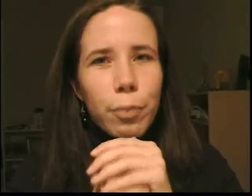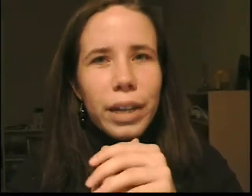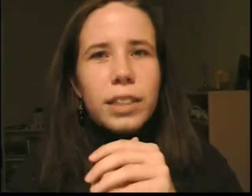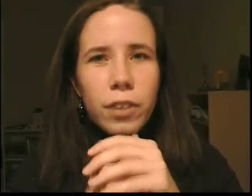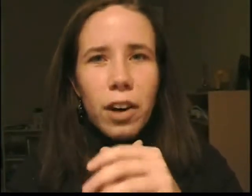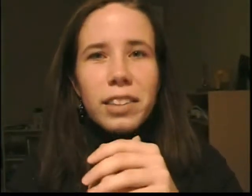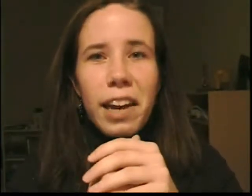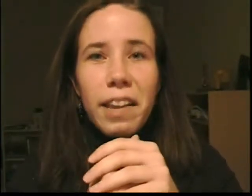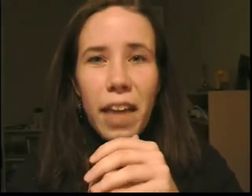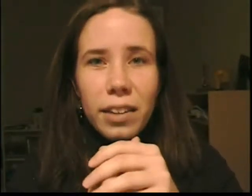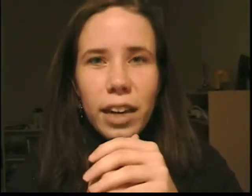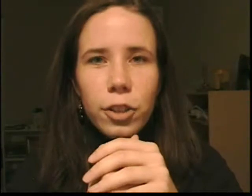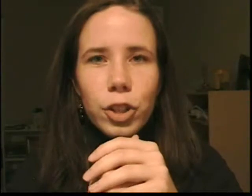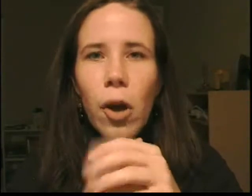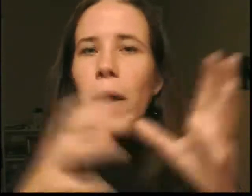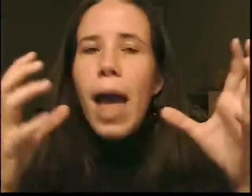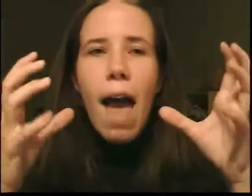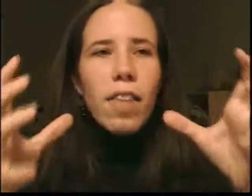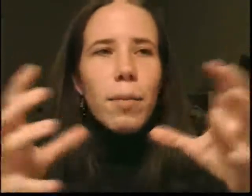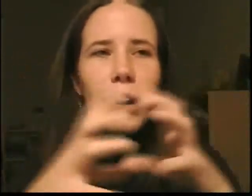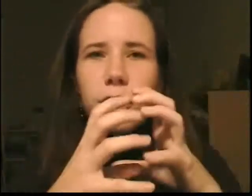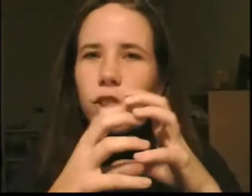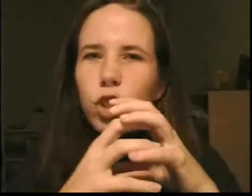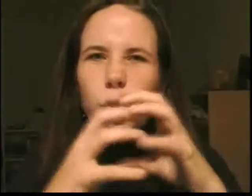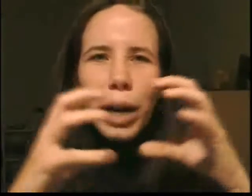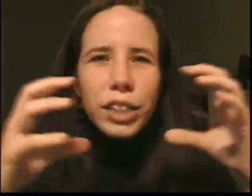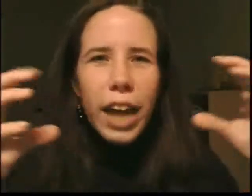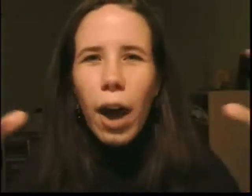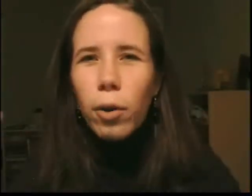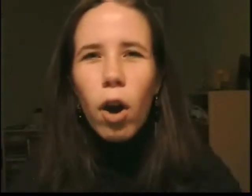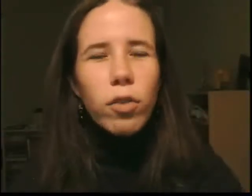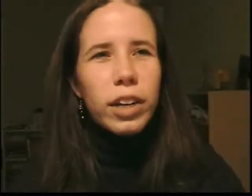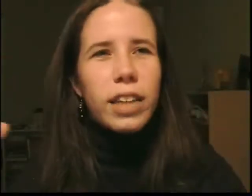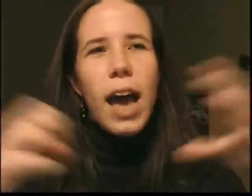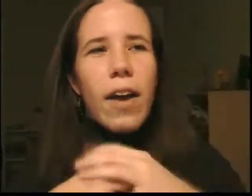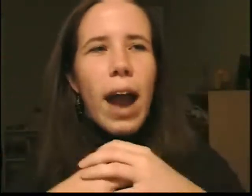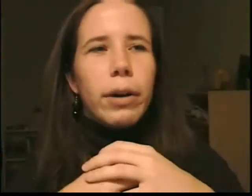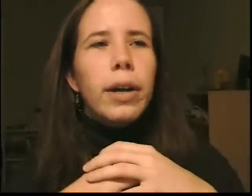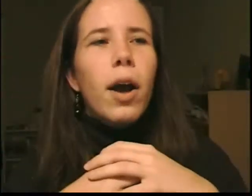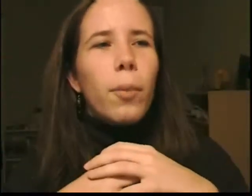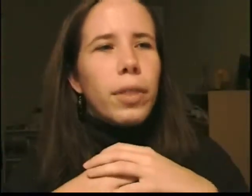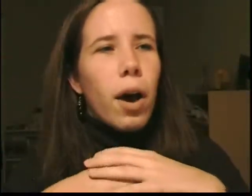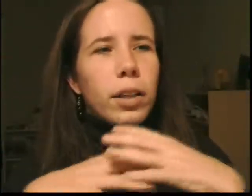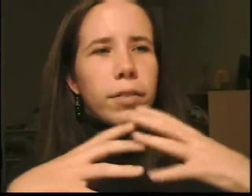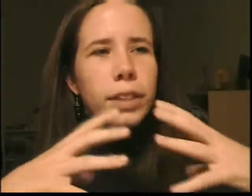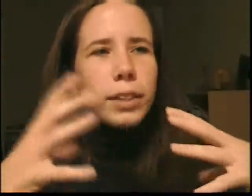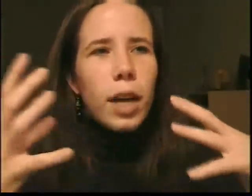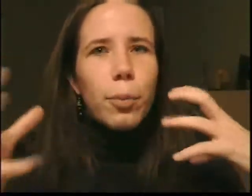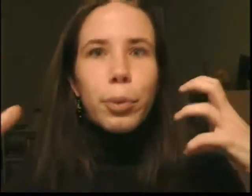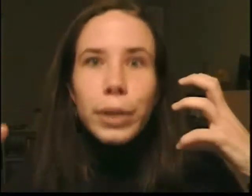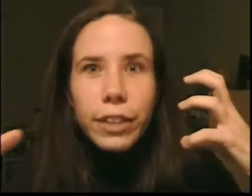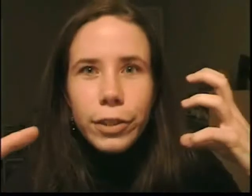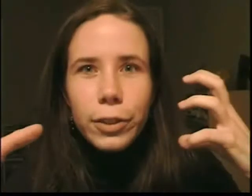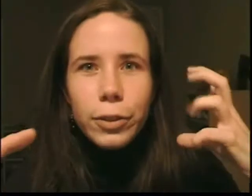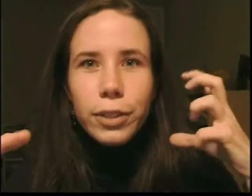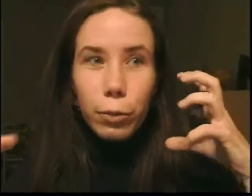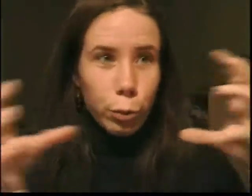minutes of content in that entire show. And they managed to stretch it out over an entire hour with all of these previews and